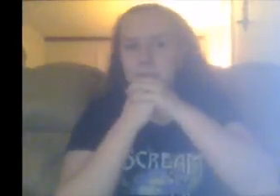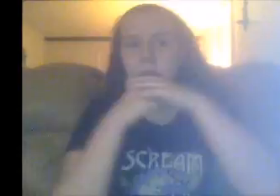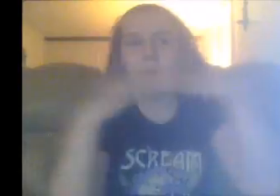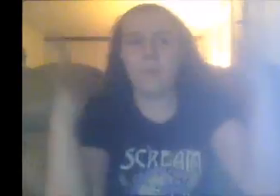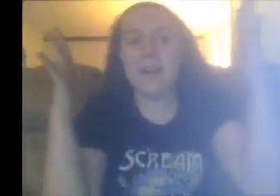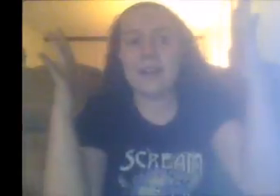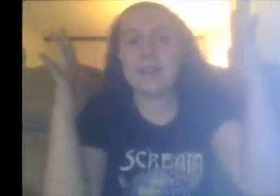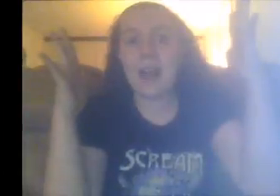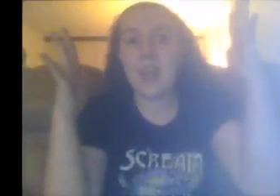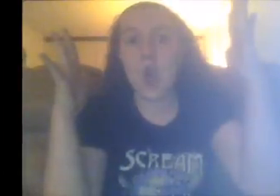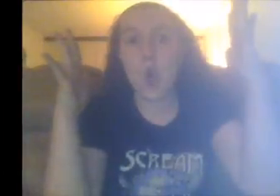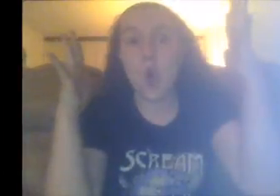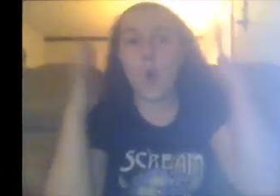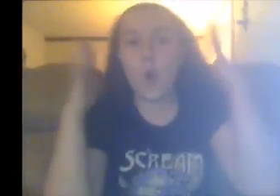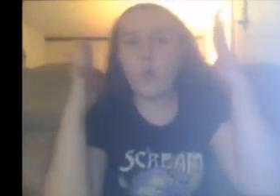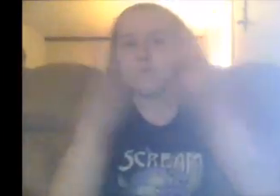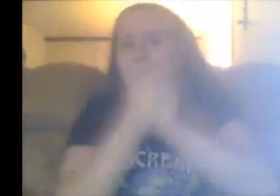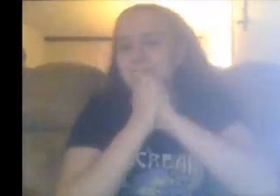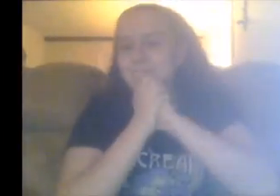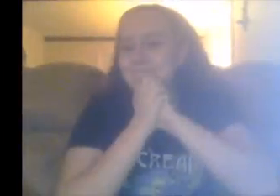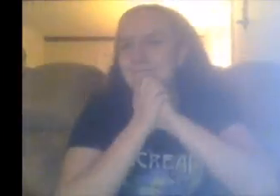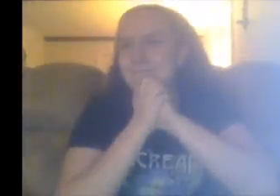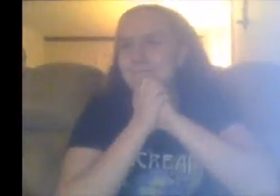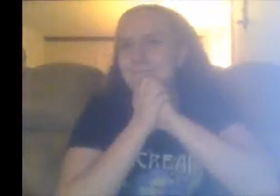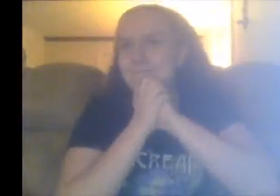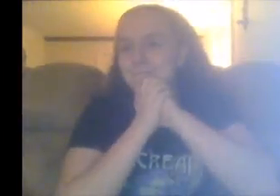What did I tell you?!